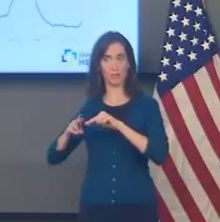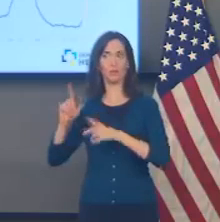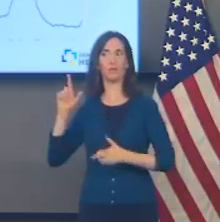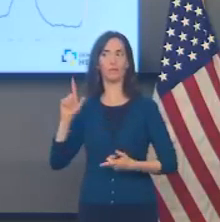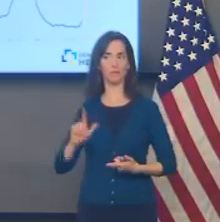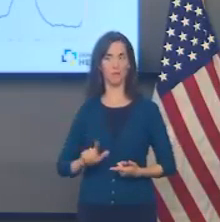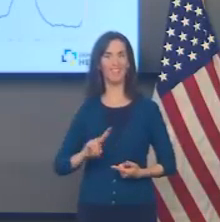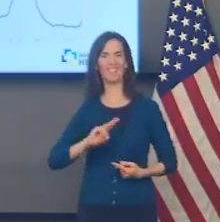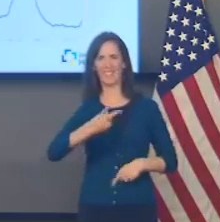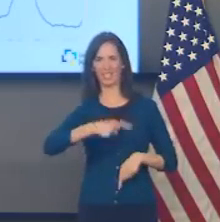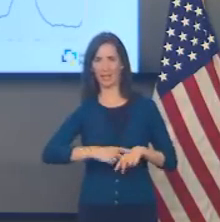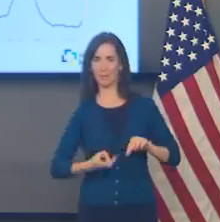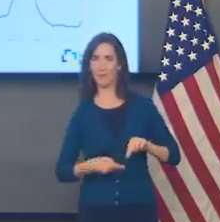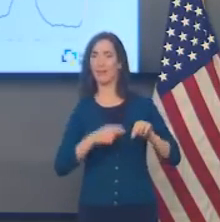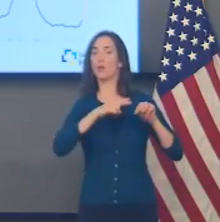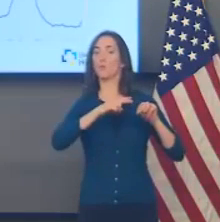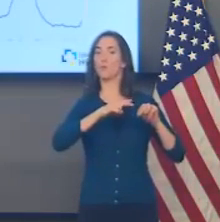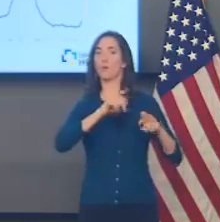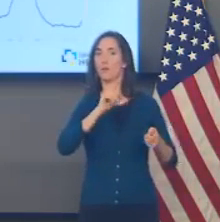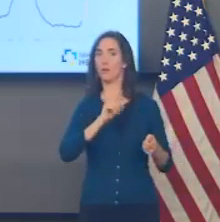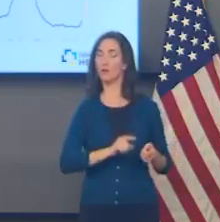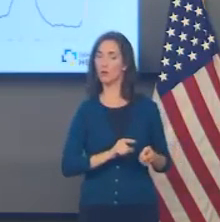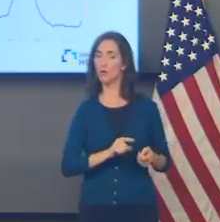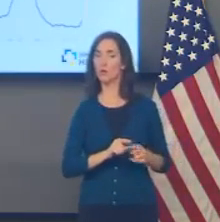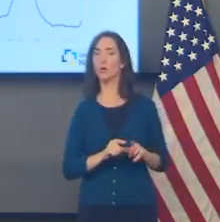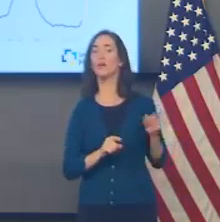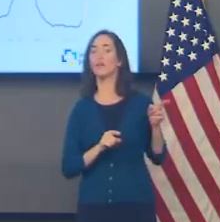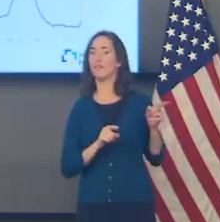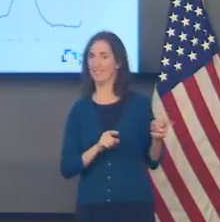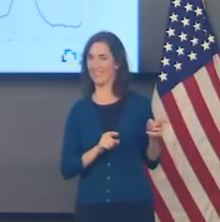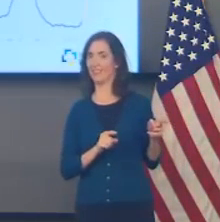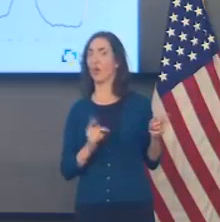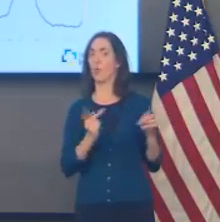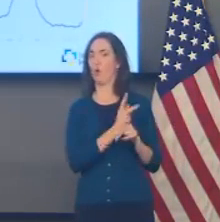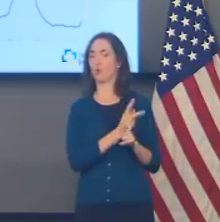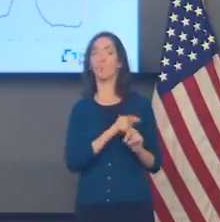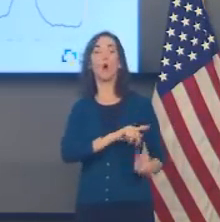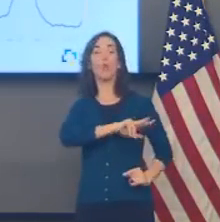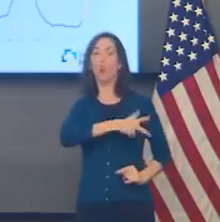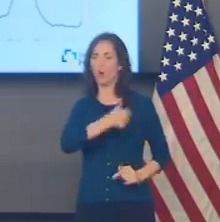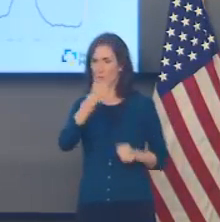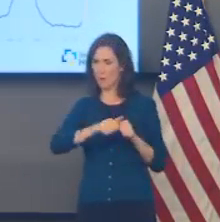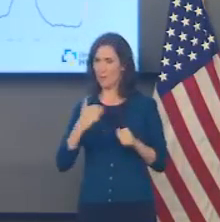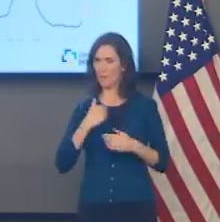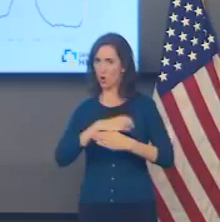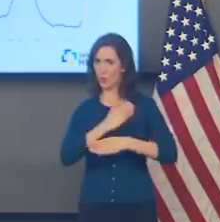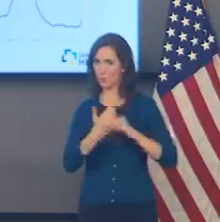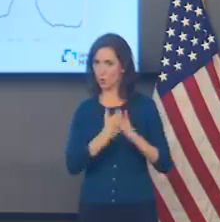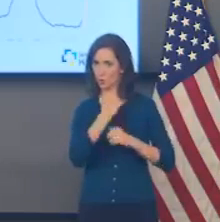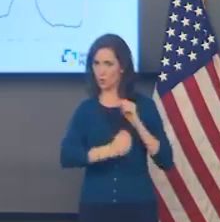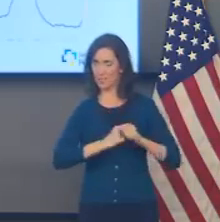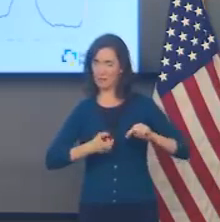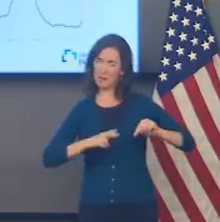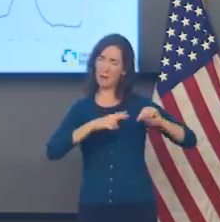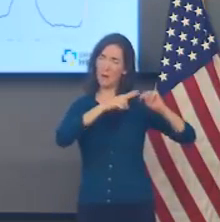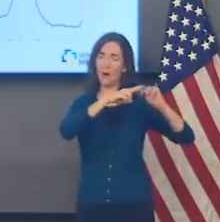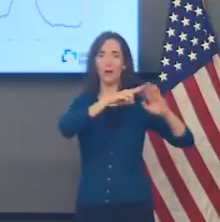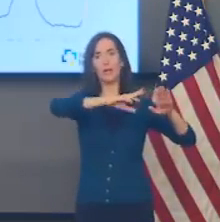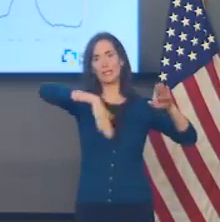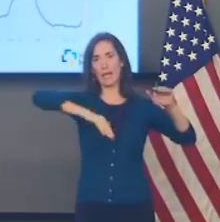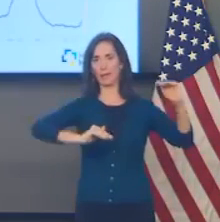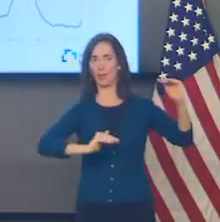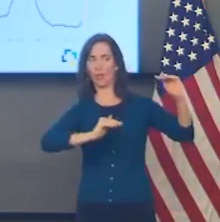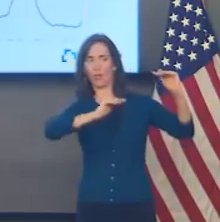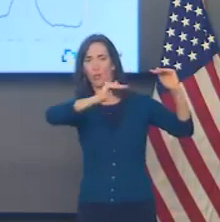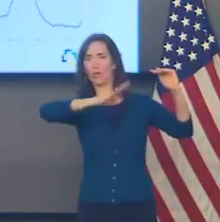as high as that third surge, that Christmas and New Year's surge, but as you'll note from that graph, there's